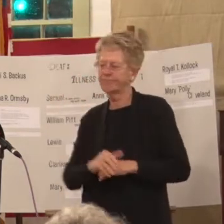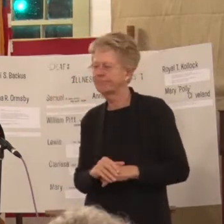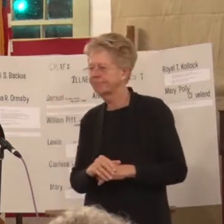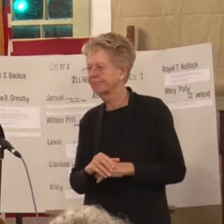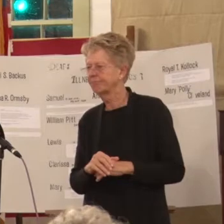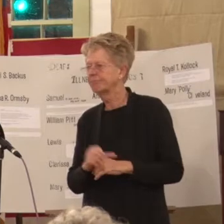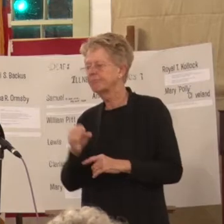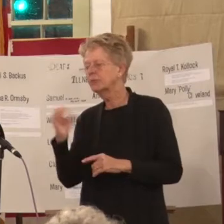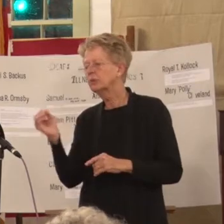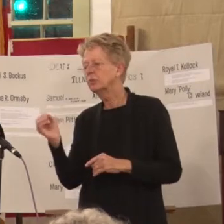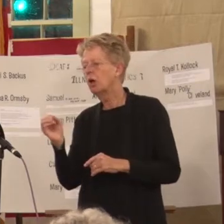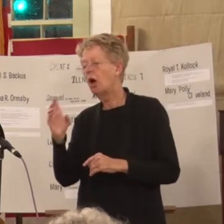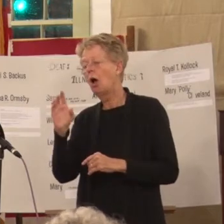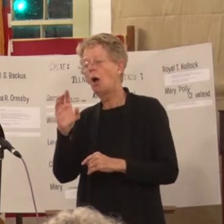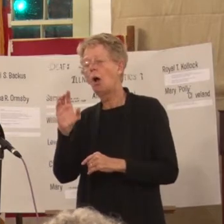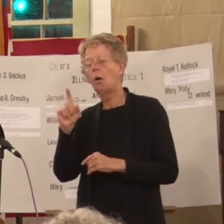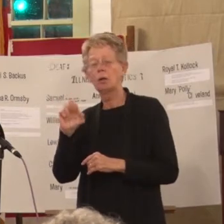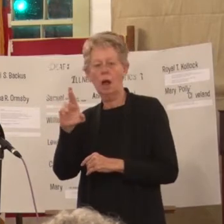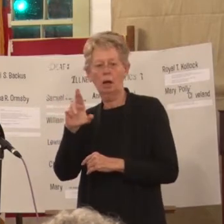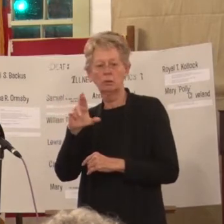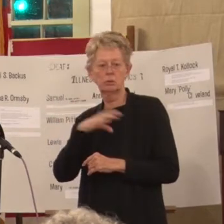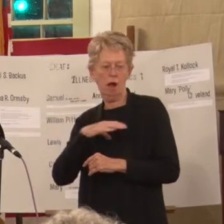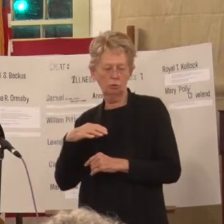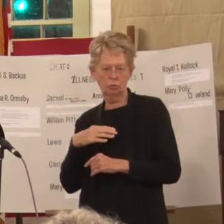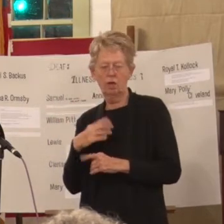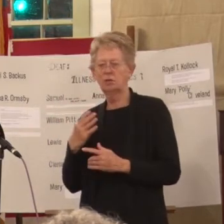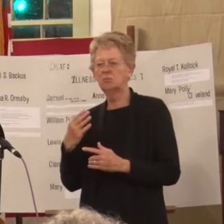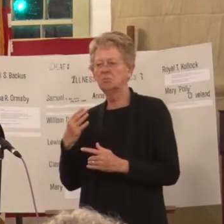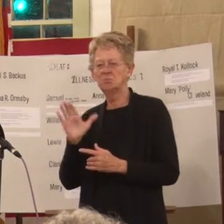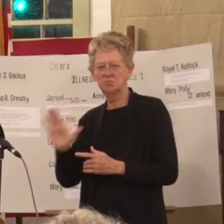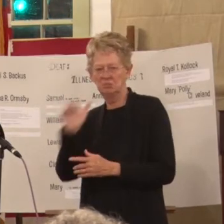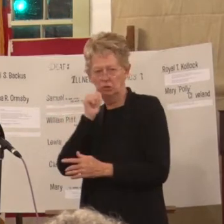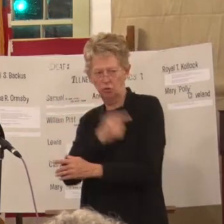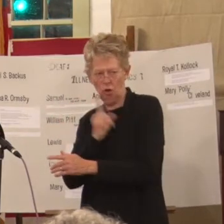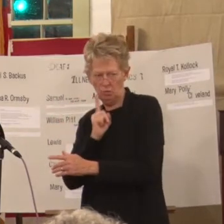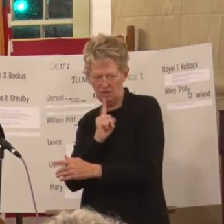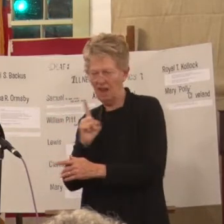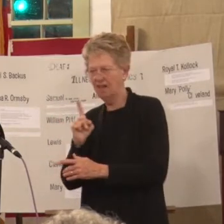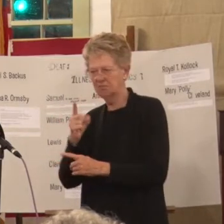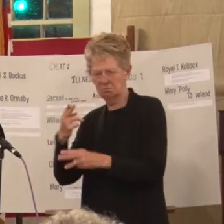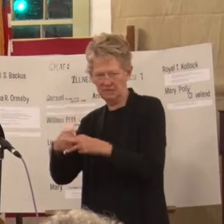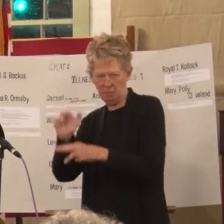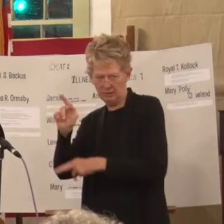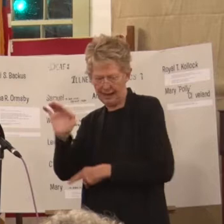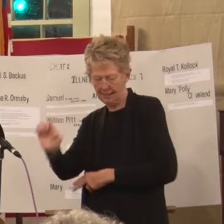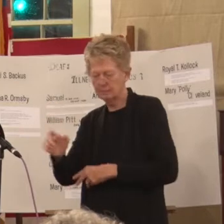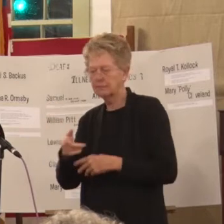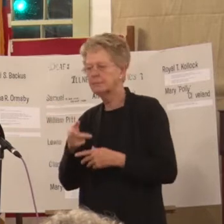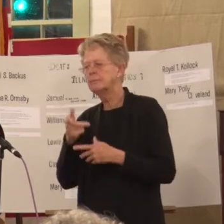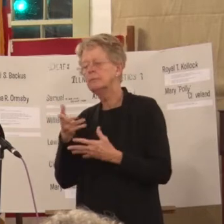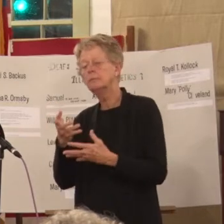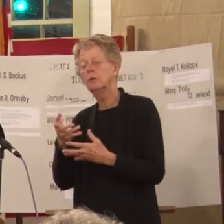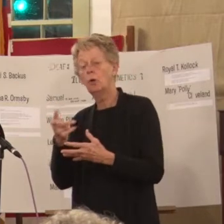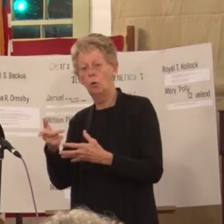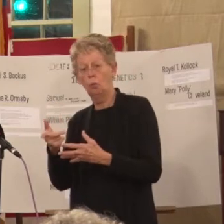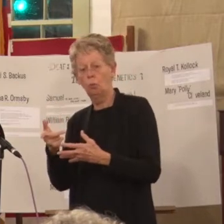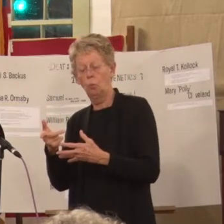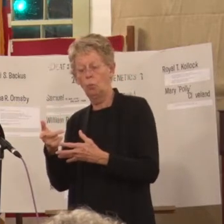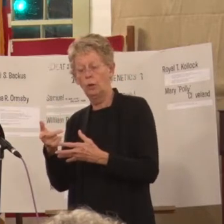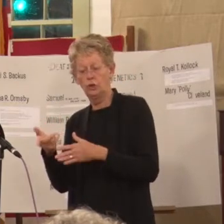And so, Dr. Coxwell, who had a deaf daughter, Alice, he wanted her, when she died, to be able to